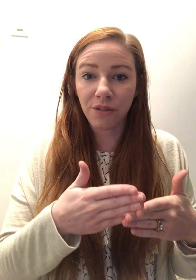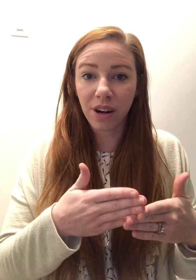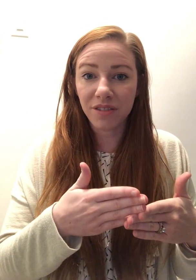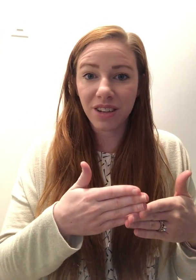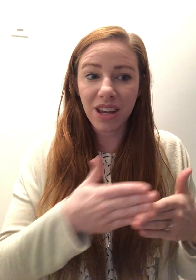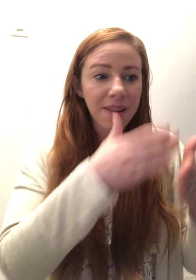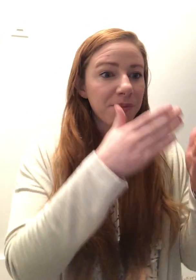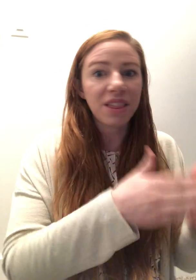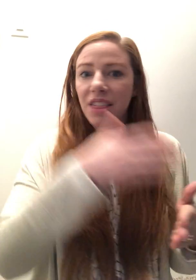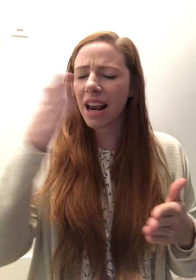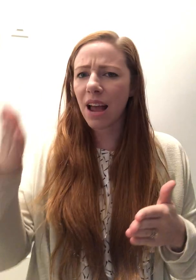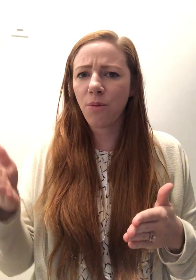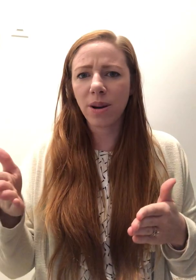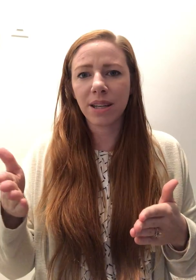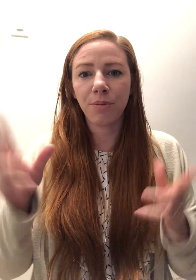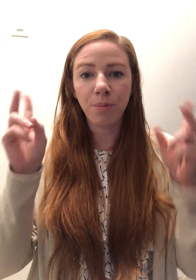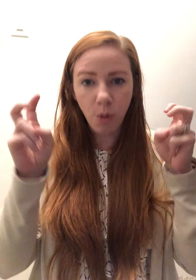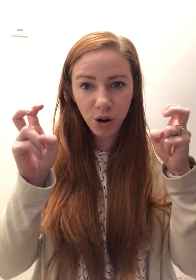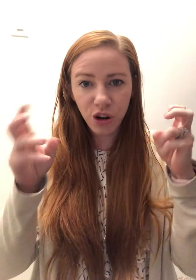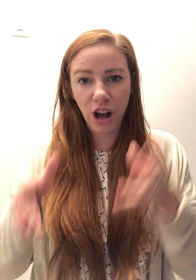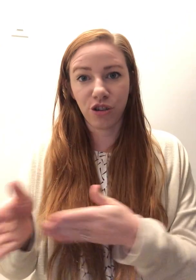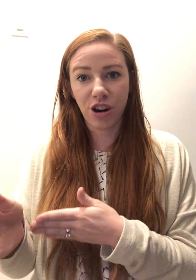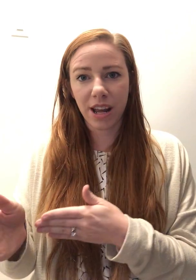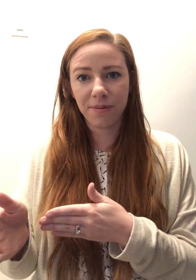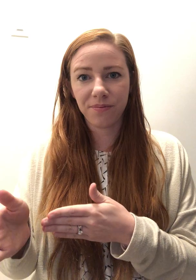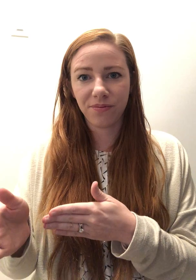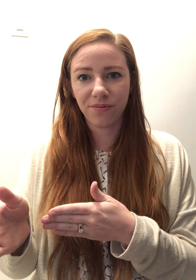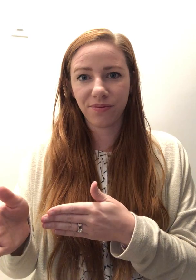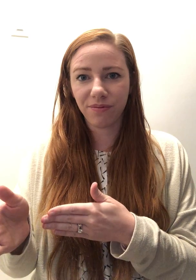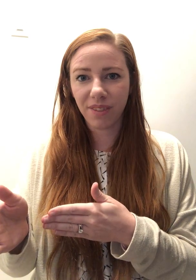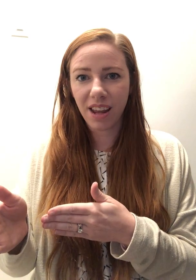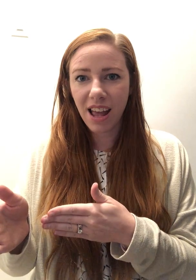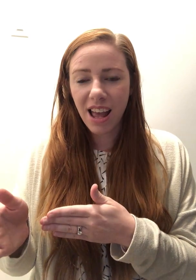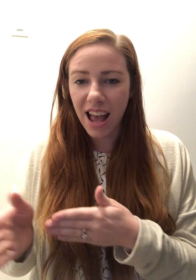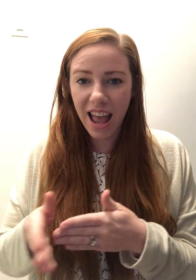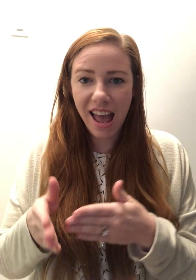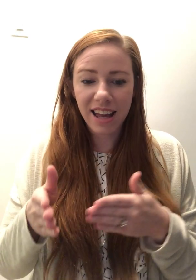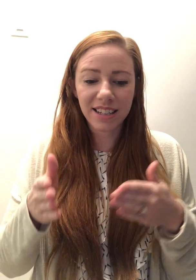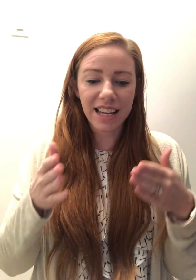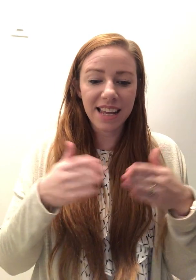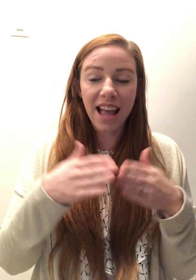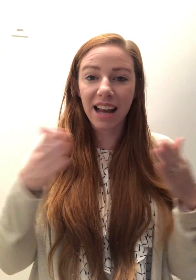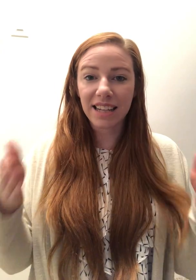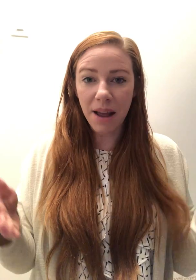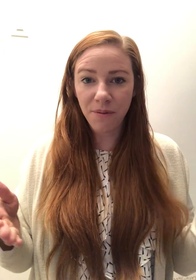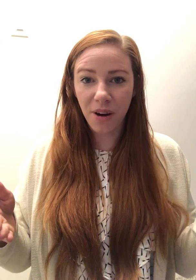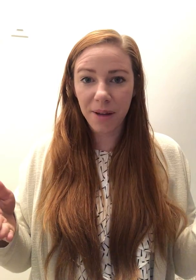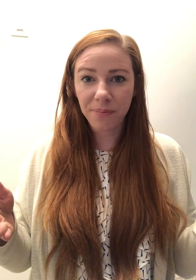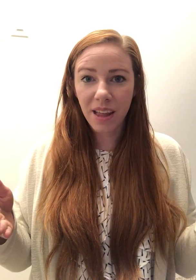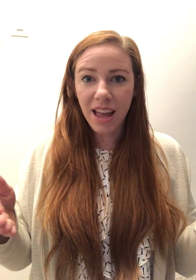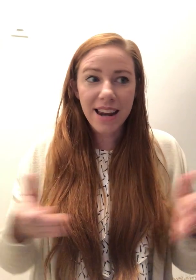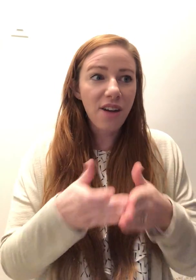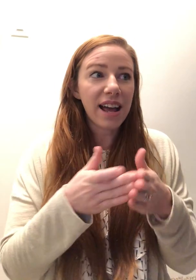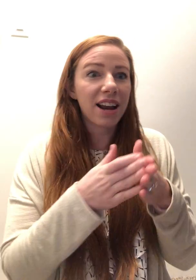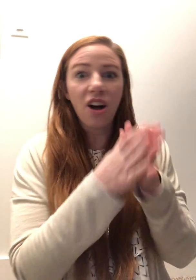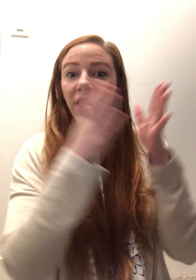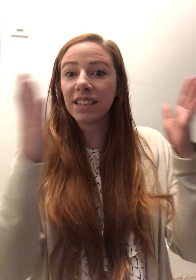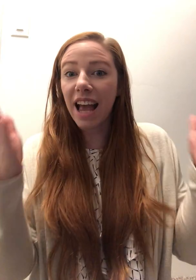down in of TV, then I wasn't bored hungry. And in that timeframe, now I had all this